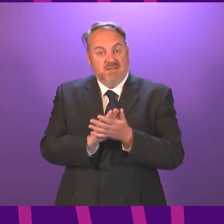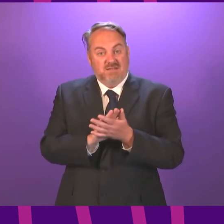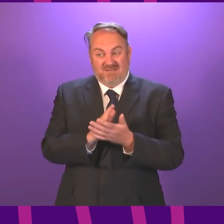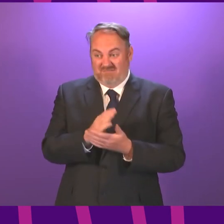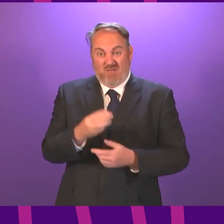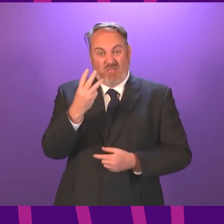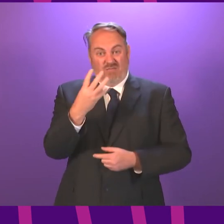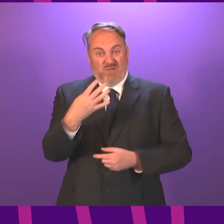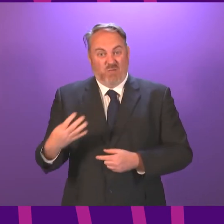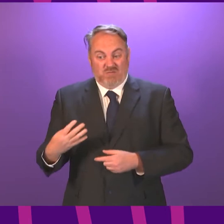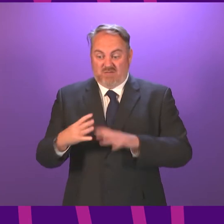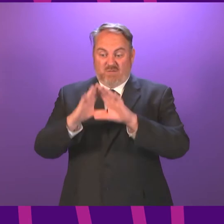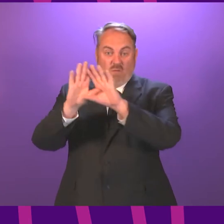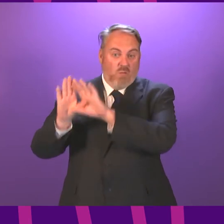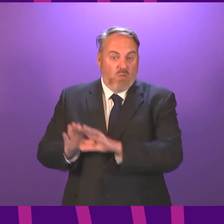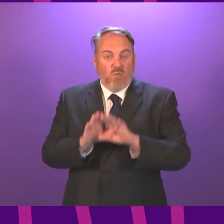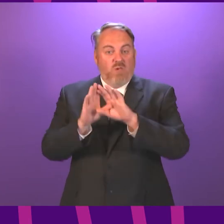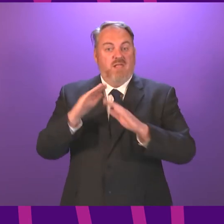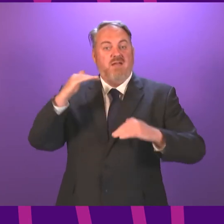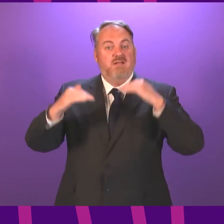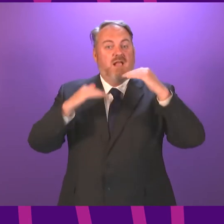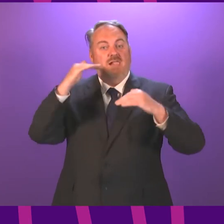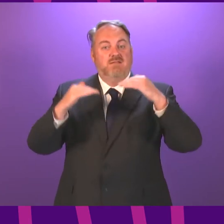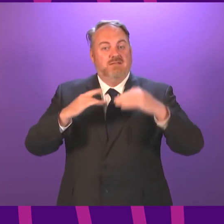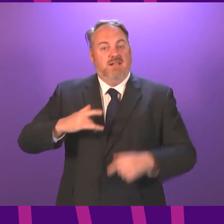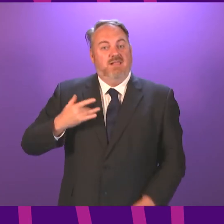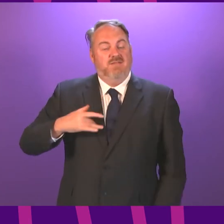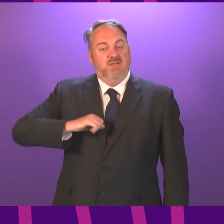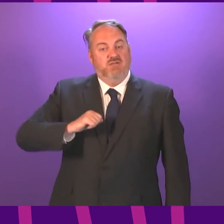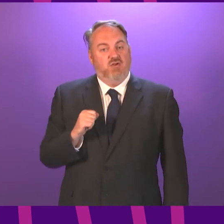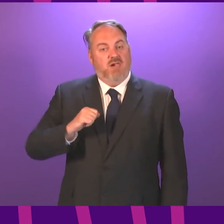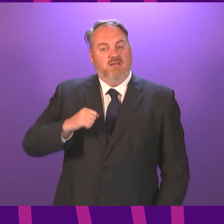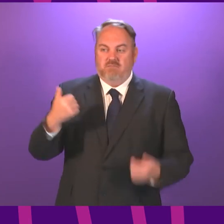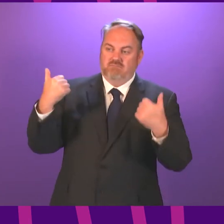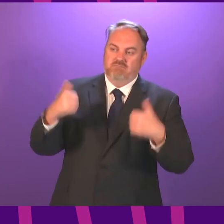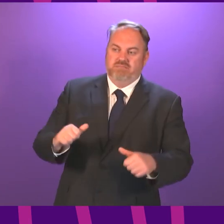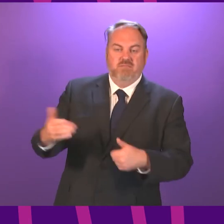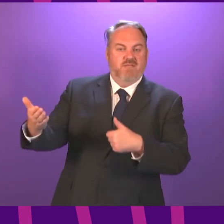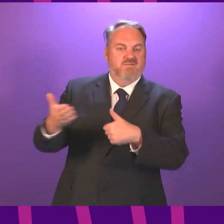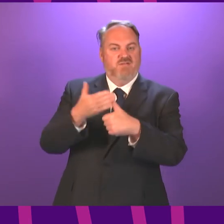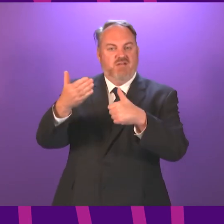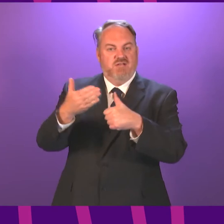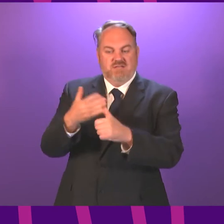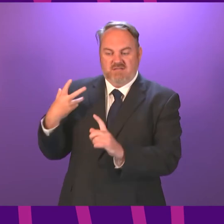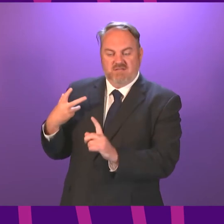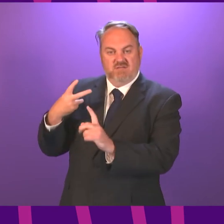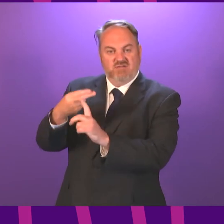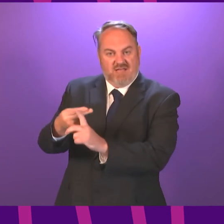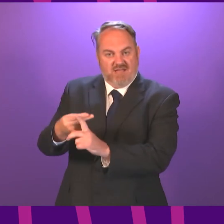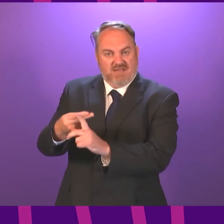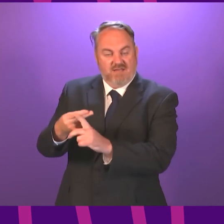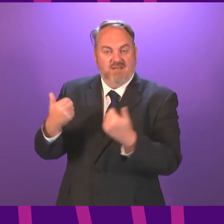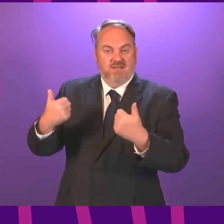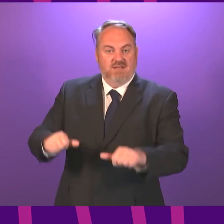three-quarters of the adult population in Scotland has now received a first dose of vaccine. In addition, 30